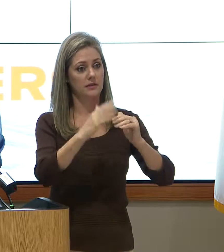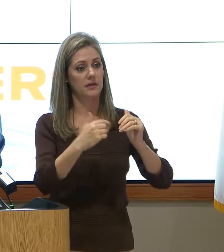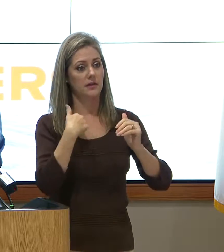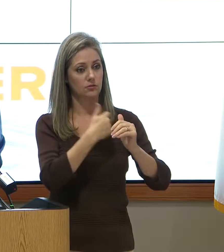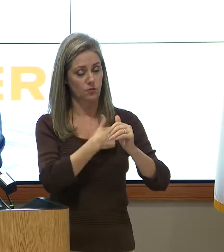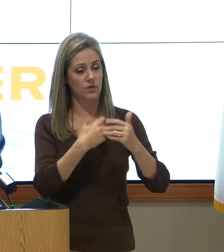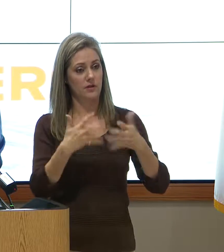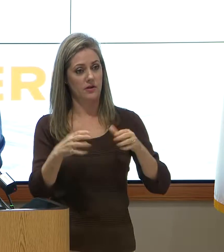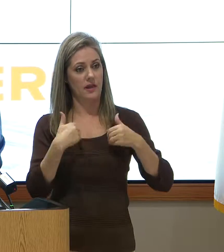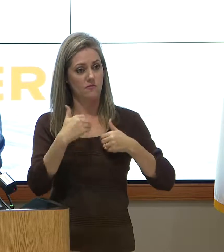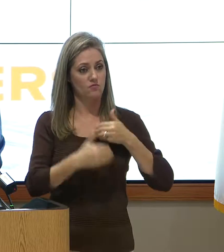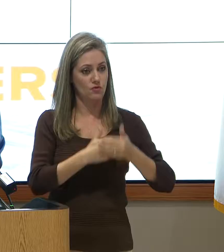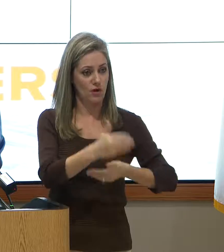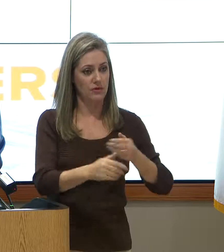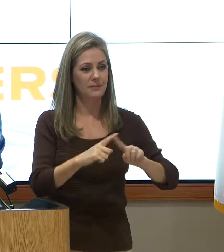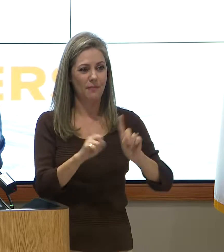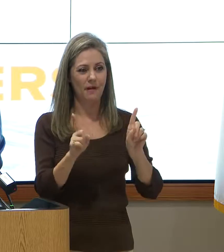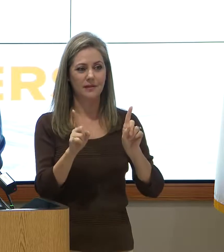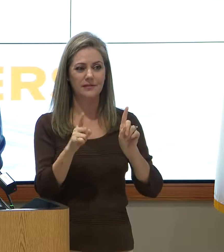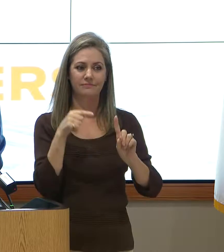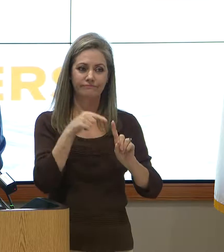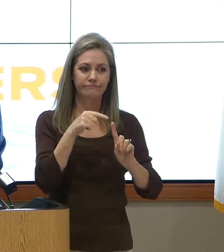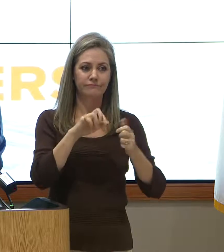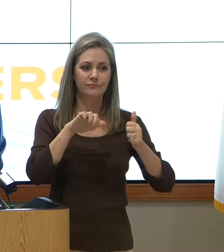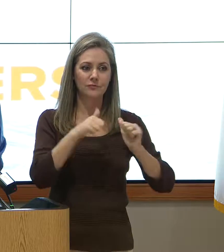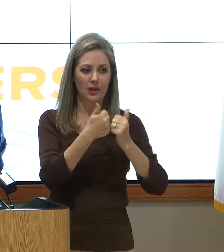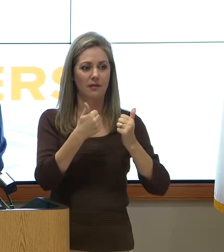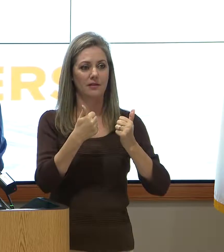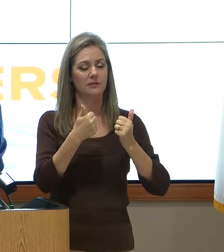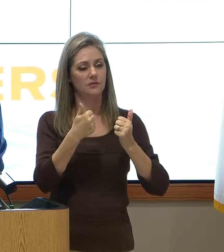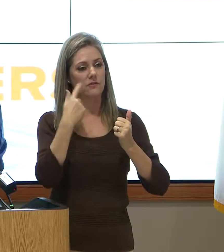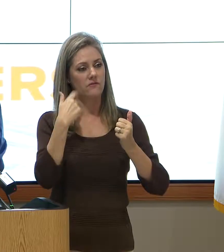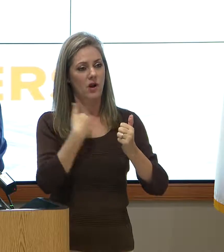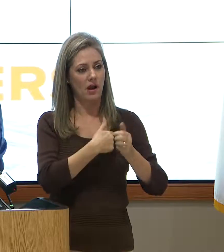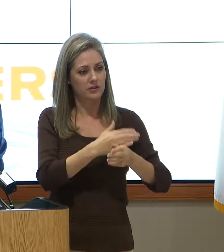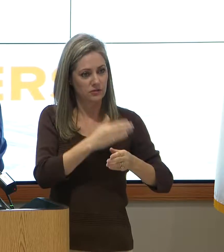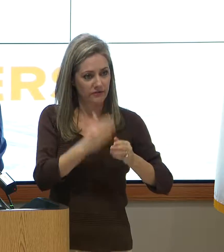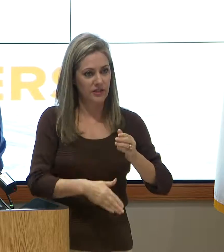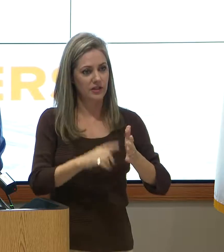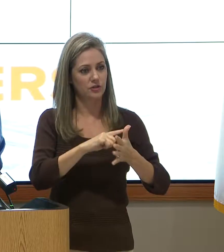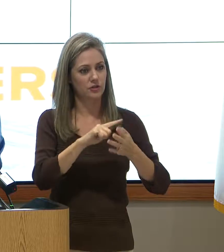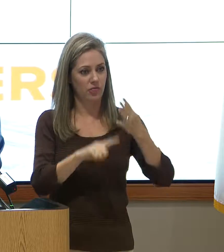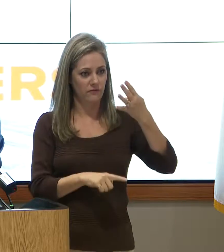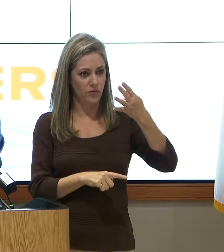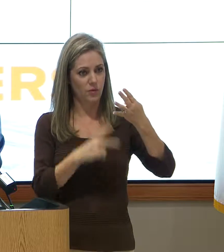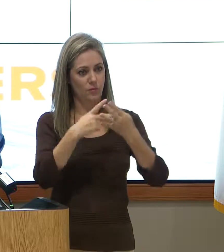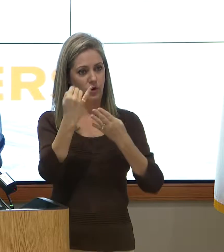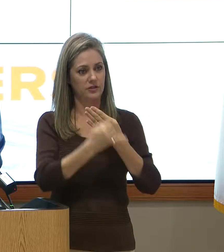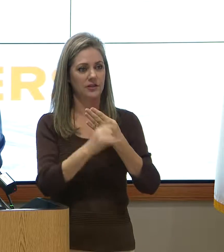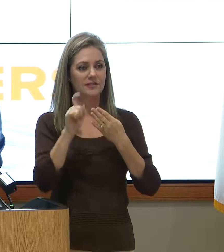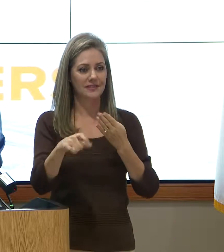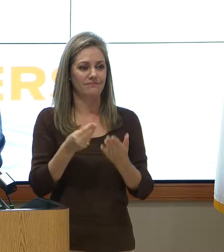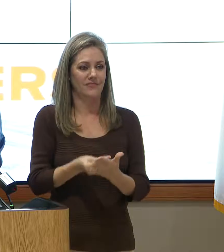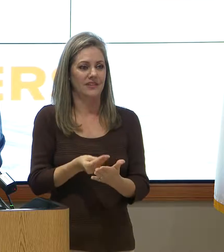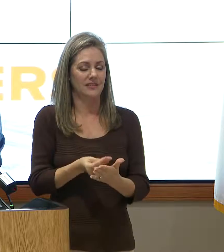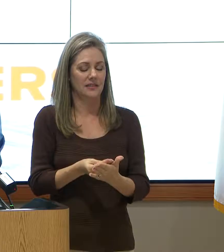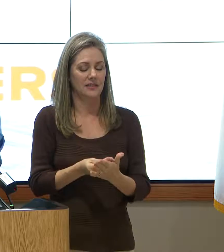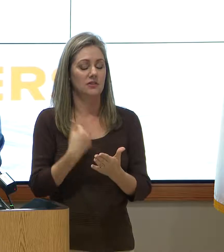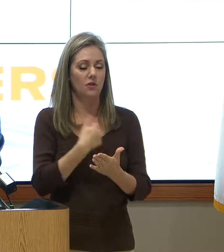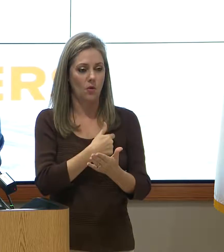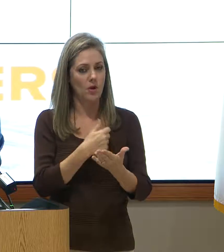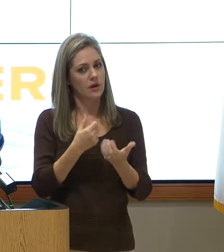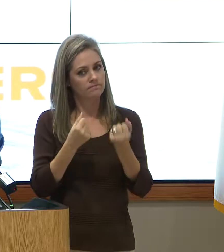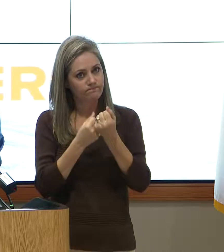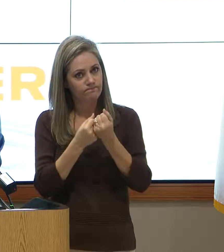federal projects. But the problem is, or the challenge is, in order for us to get those done in a relatively short amount of time, we need funding. And so we're